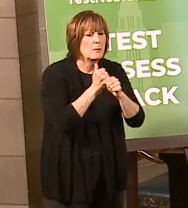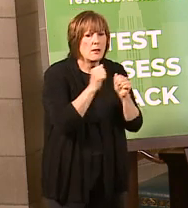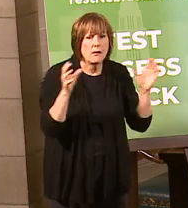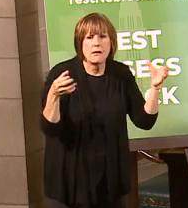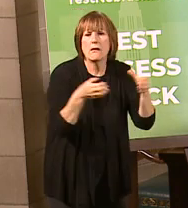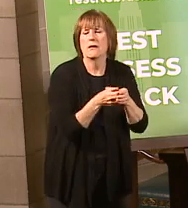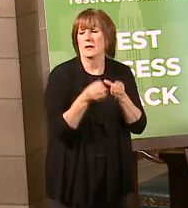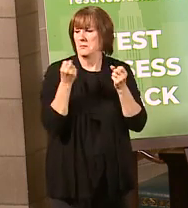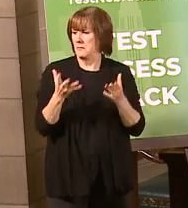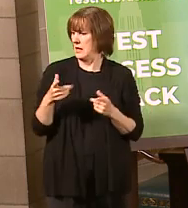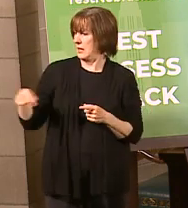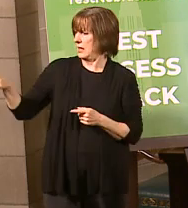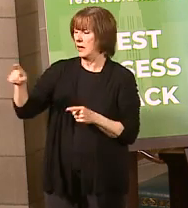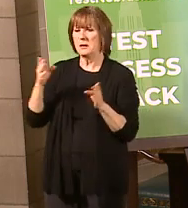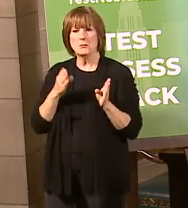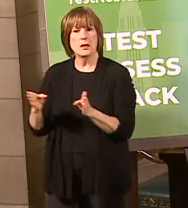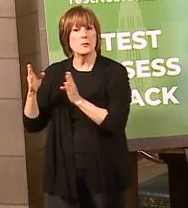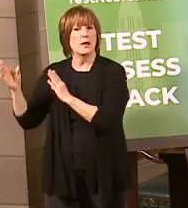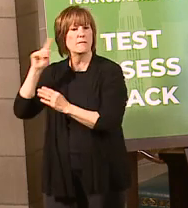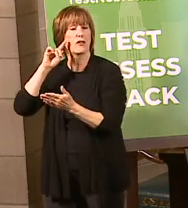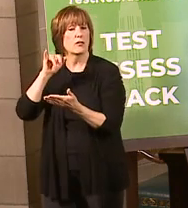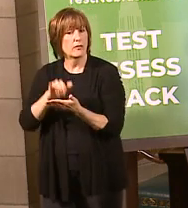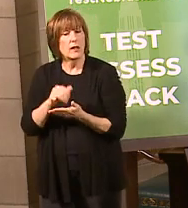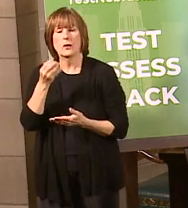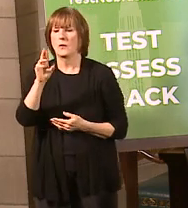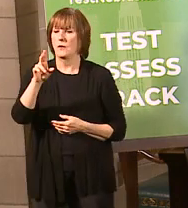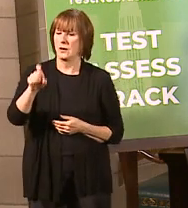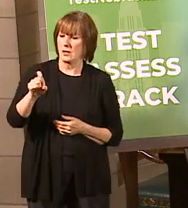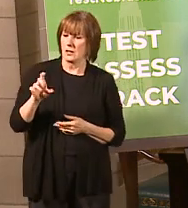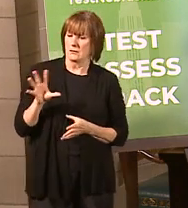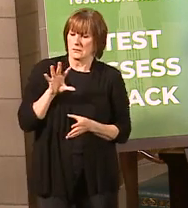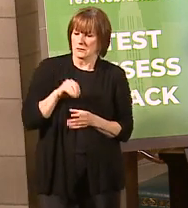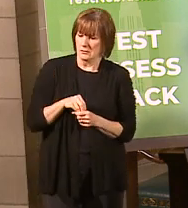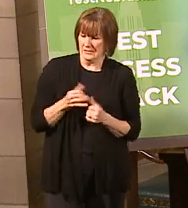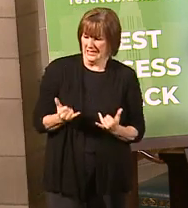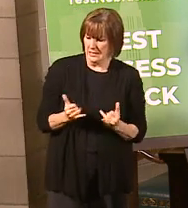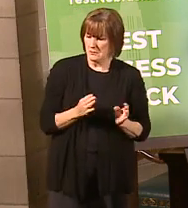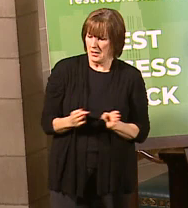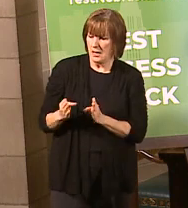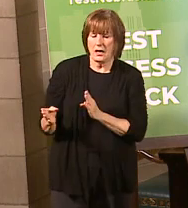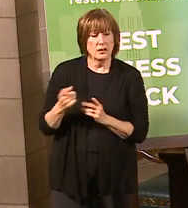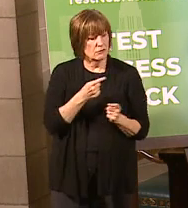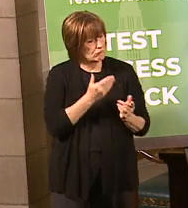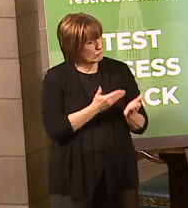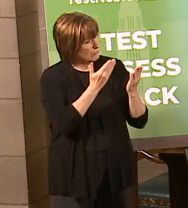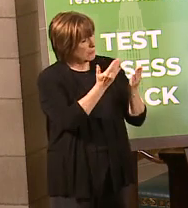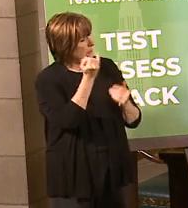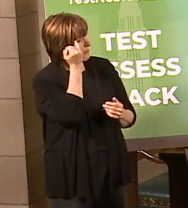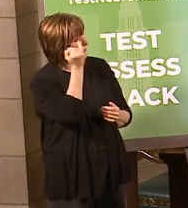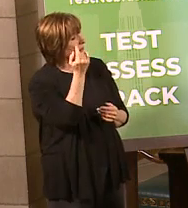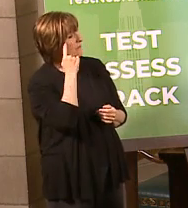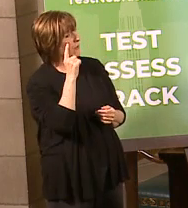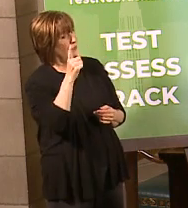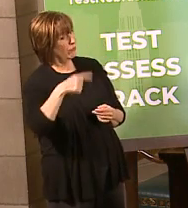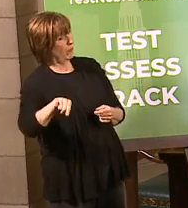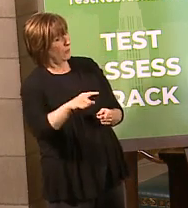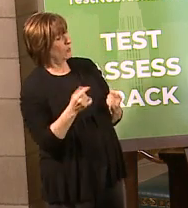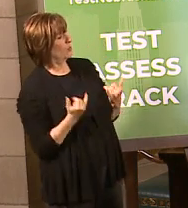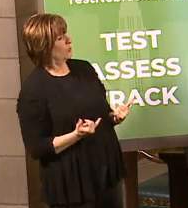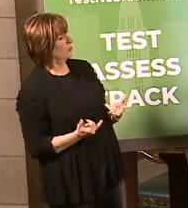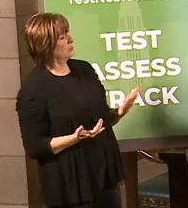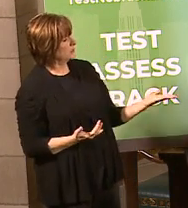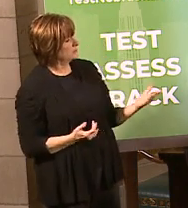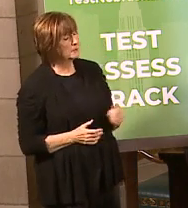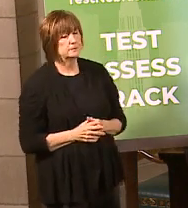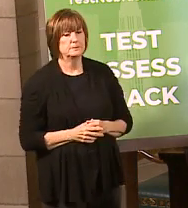may already be in the planning stages or need to be in the planning stages. What recommendations or suggestions are there for these communities at this time?